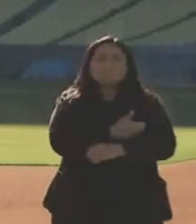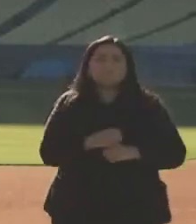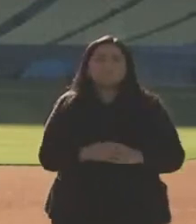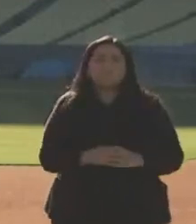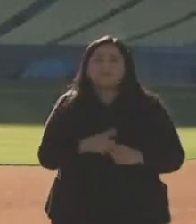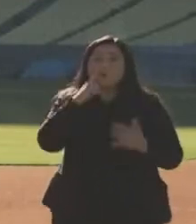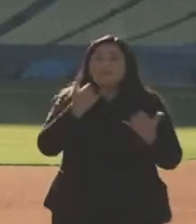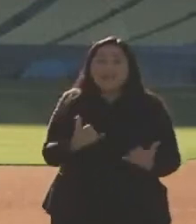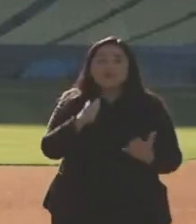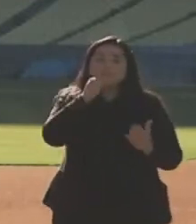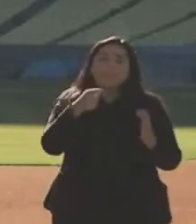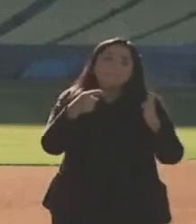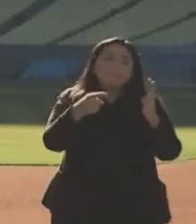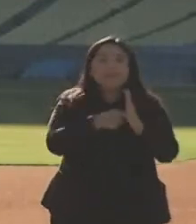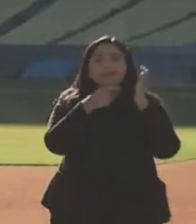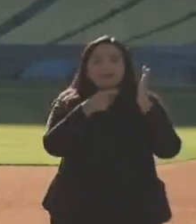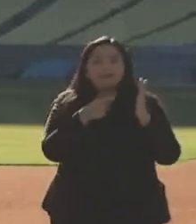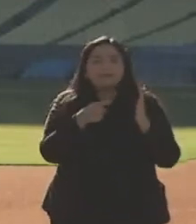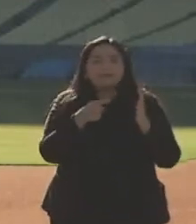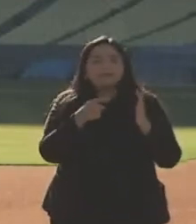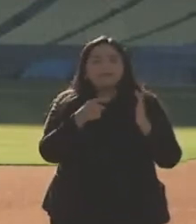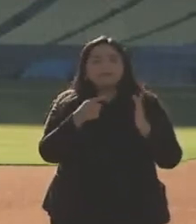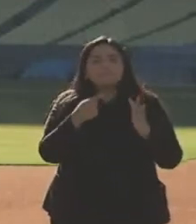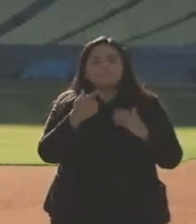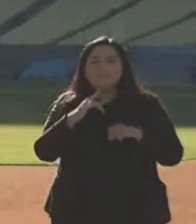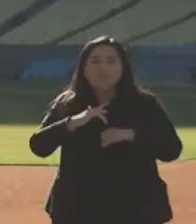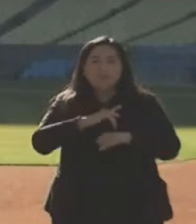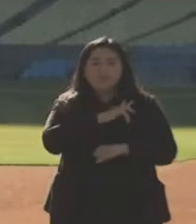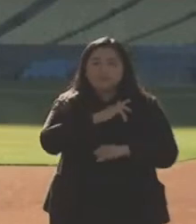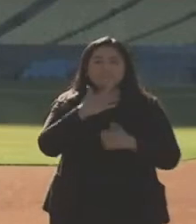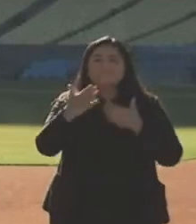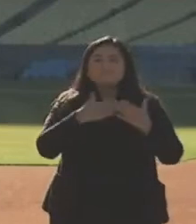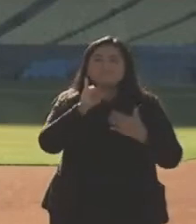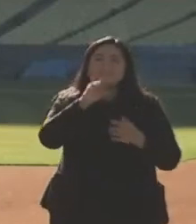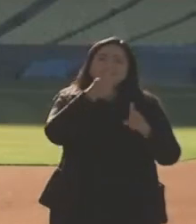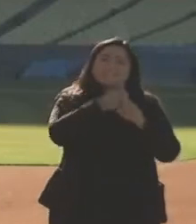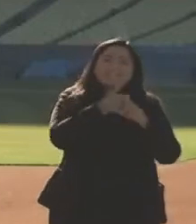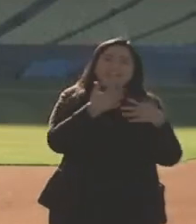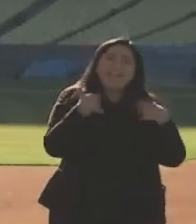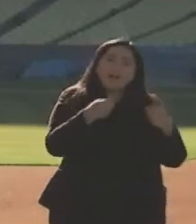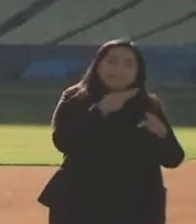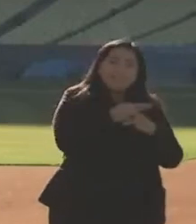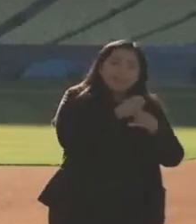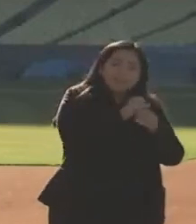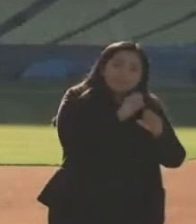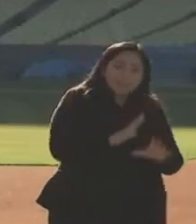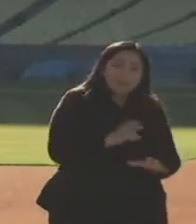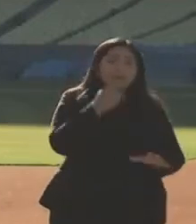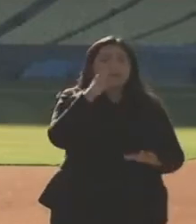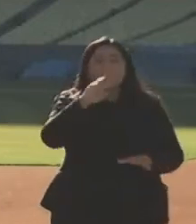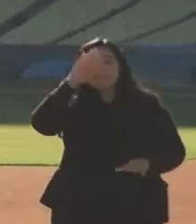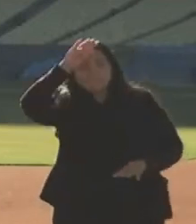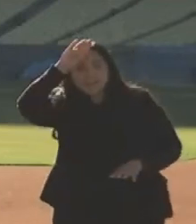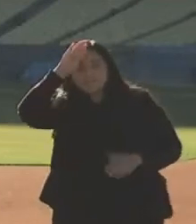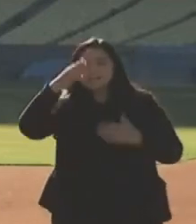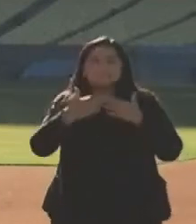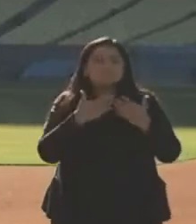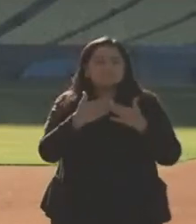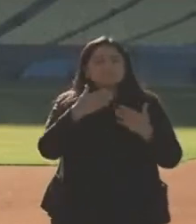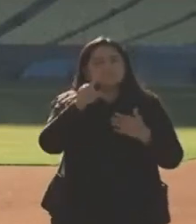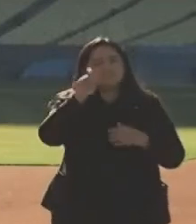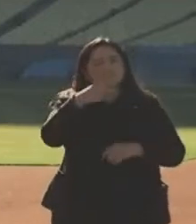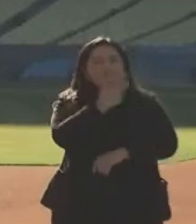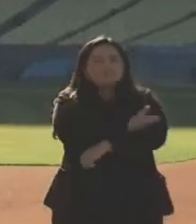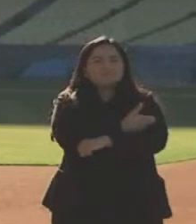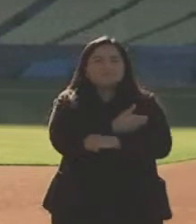mandate that. think early on in this, whether you're a healthcare worker or a firefighter, you absolutely should to protect folks and to stop spread.